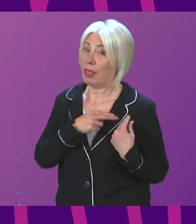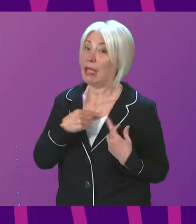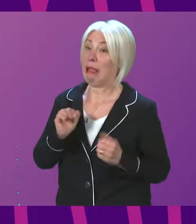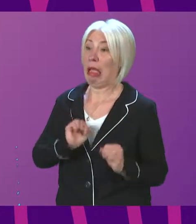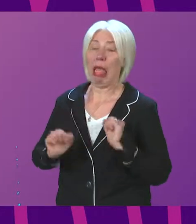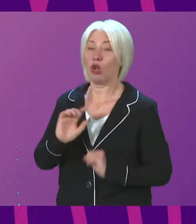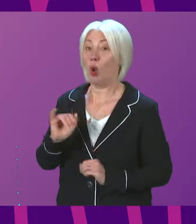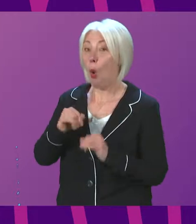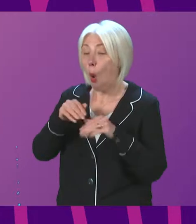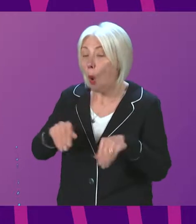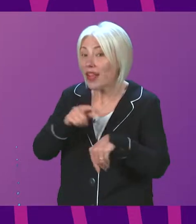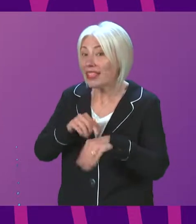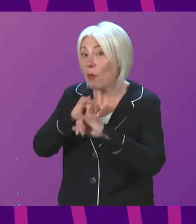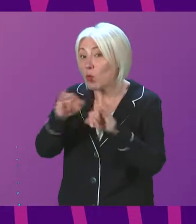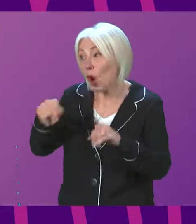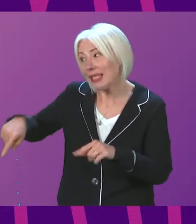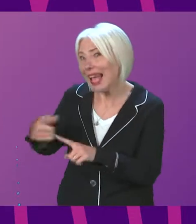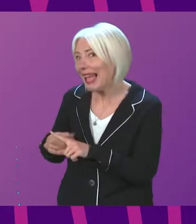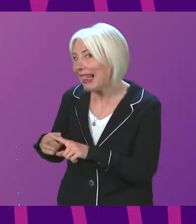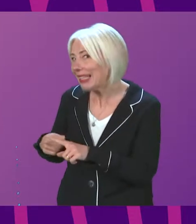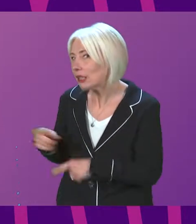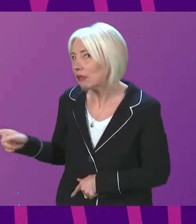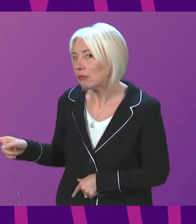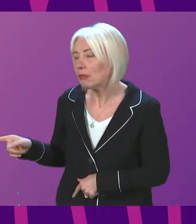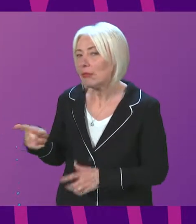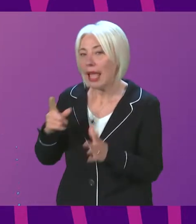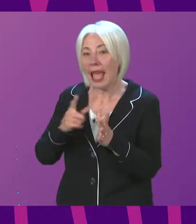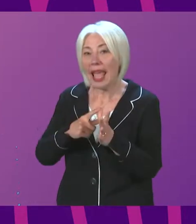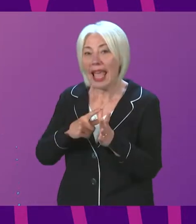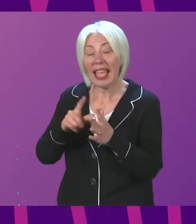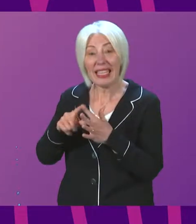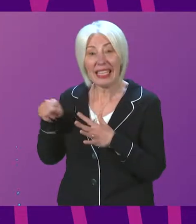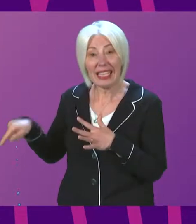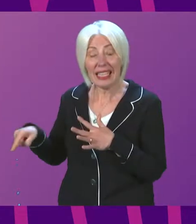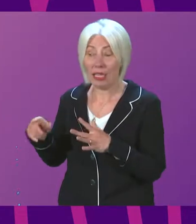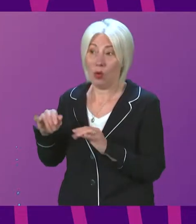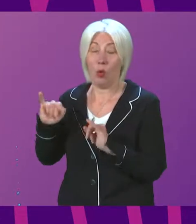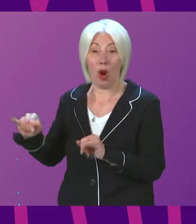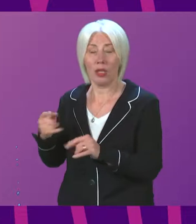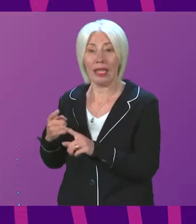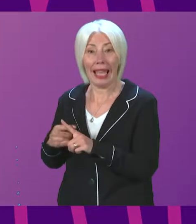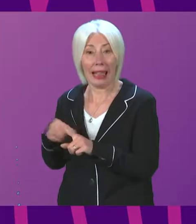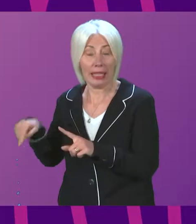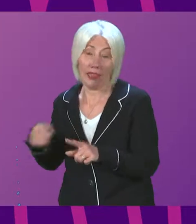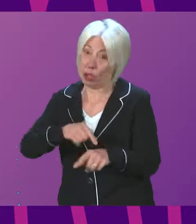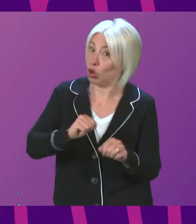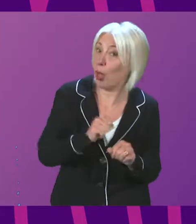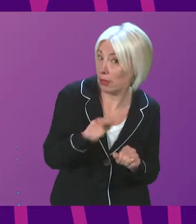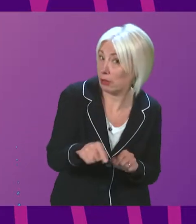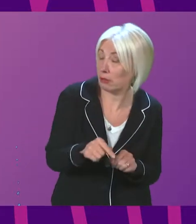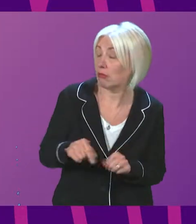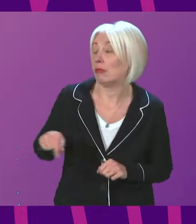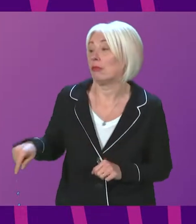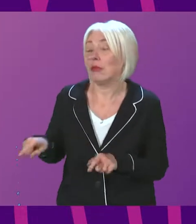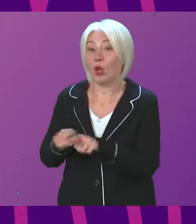times are worse in England than they are in Scotland. Accident and emergency waiting times are worse in England than they are in Scotland. And accident and